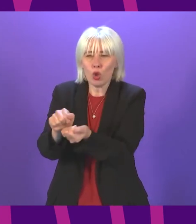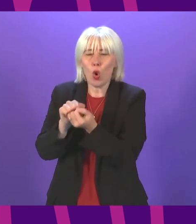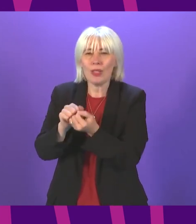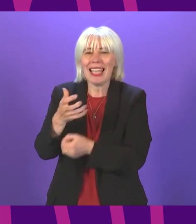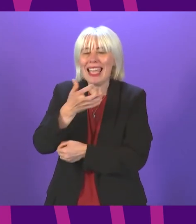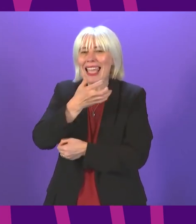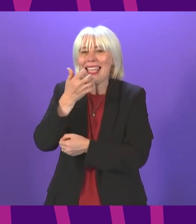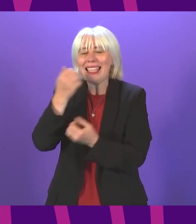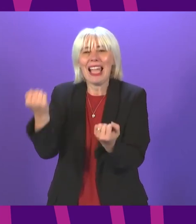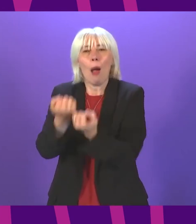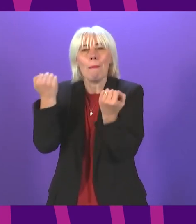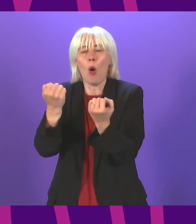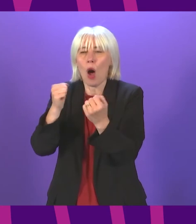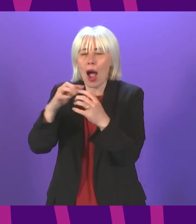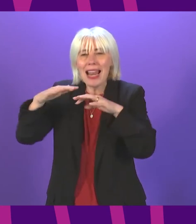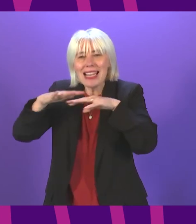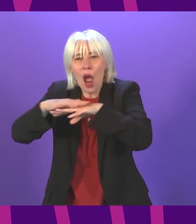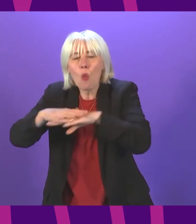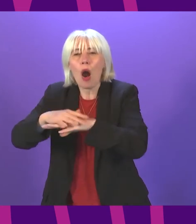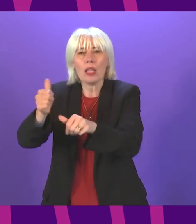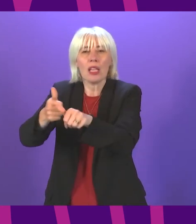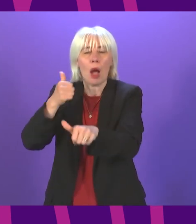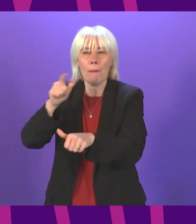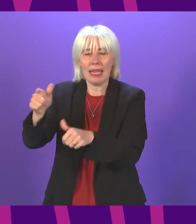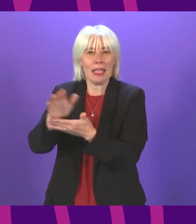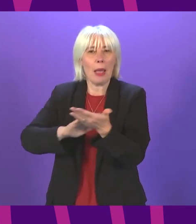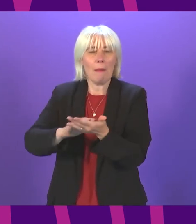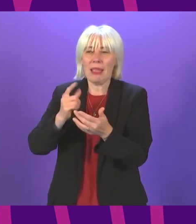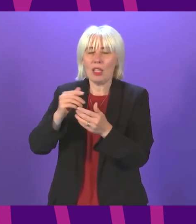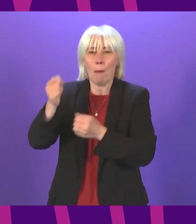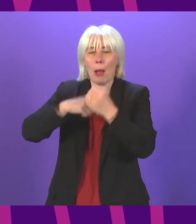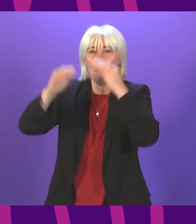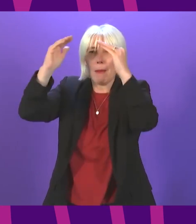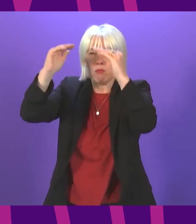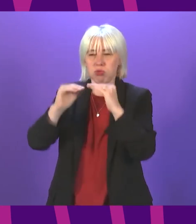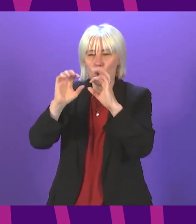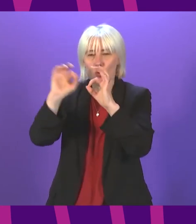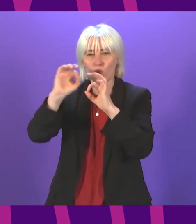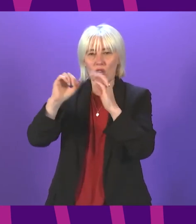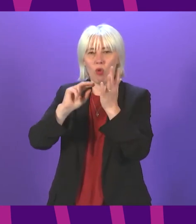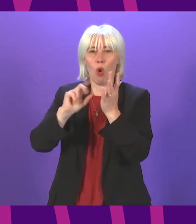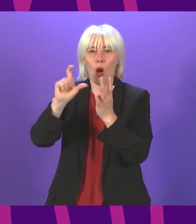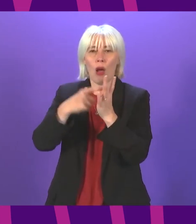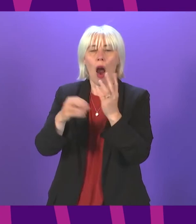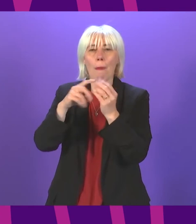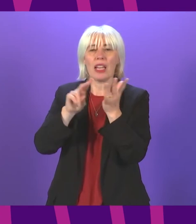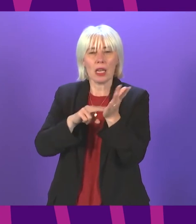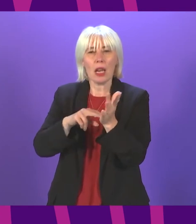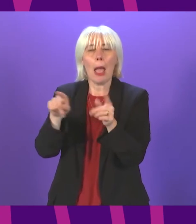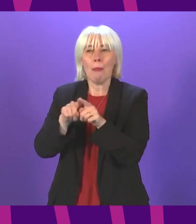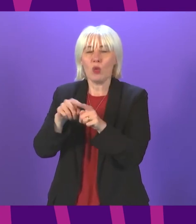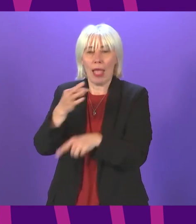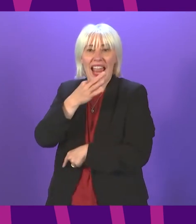and power networks and companies which won't just enable a transition to low-carbon heat and power but will also see the profits